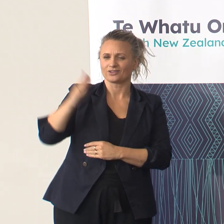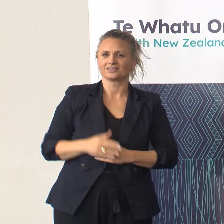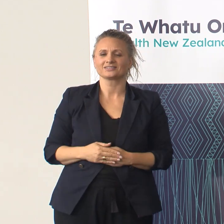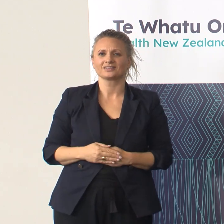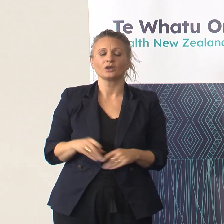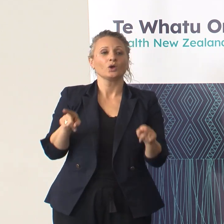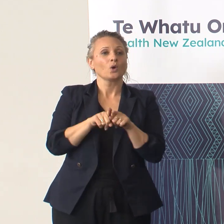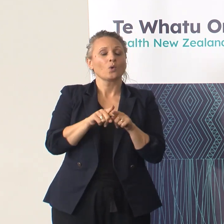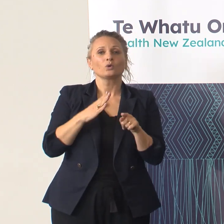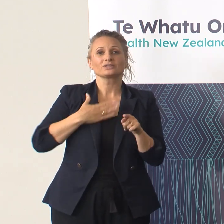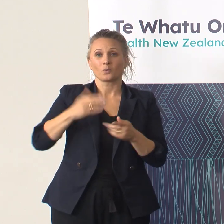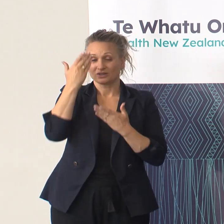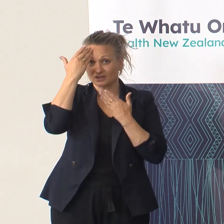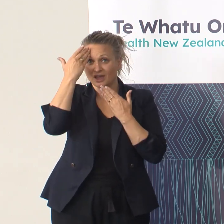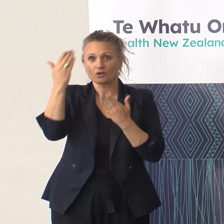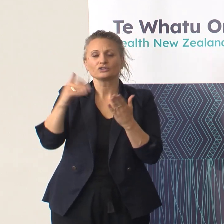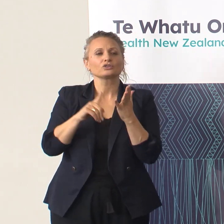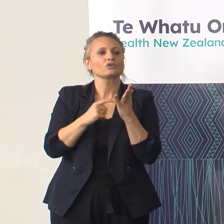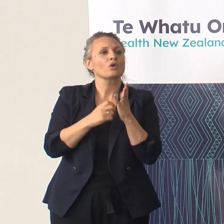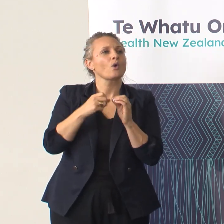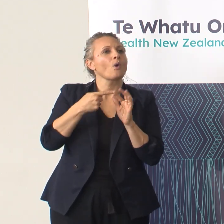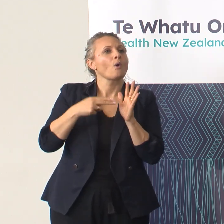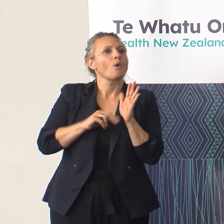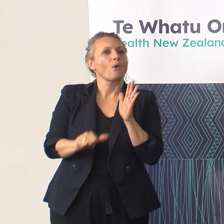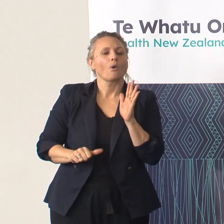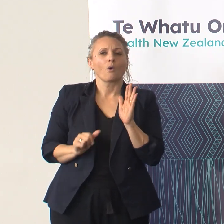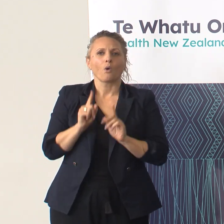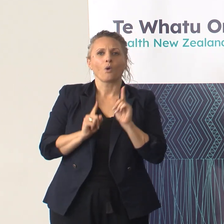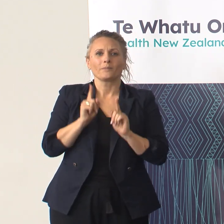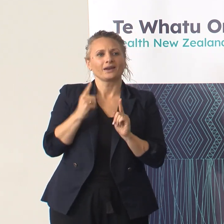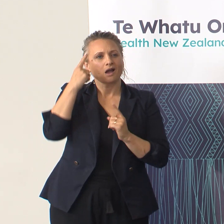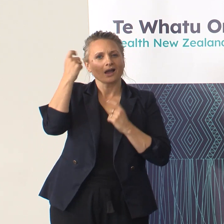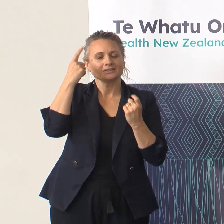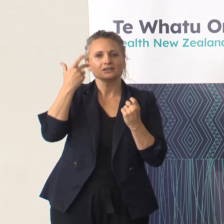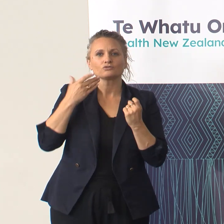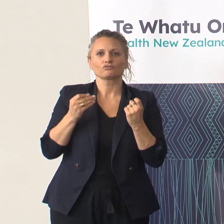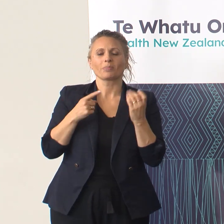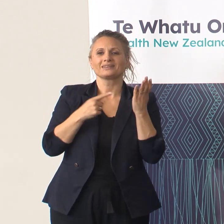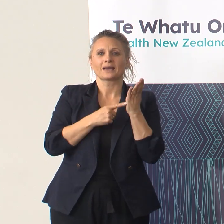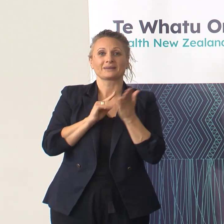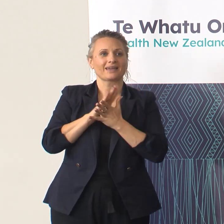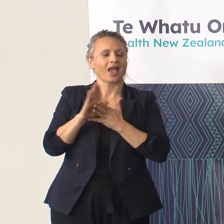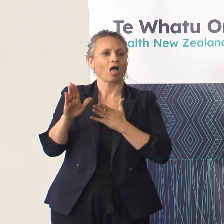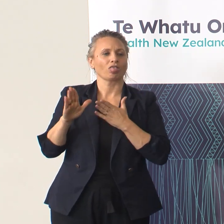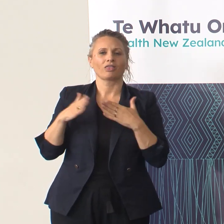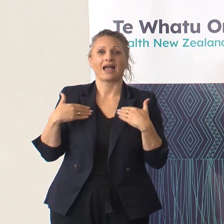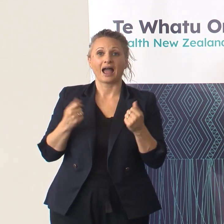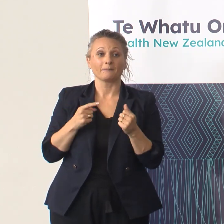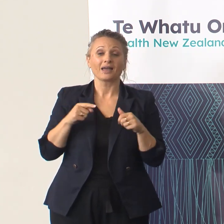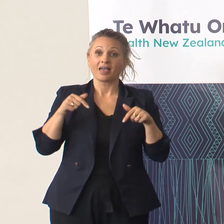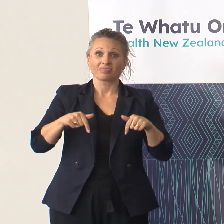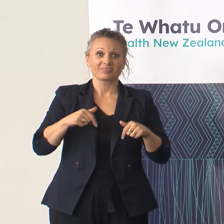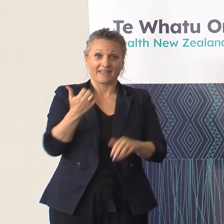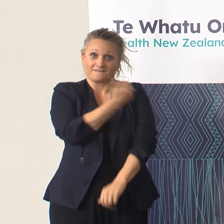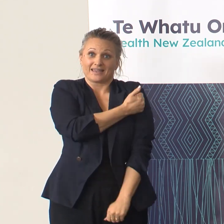urban initiatives such as Tāmaki Health Hub. This is a Ngāti Whātua ō Rākei initiative, who not only vaccinate here